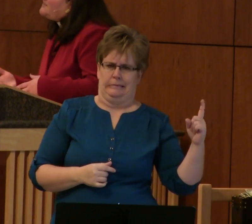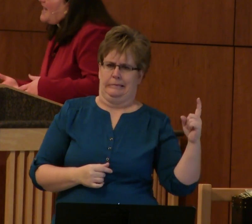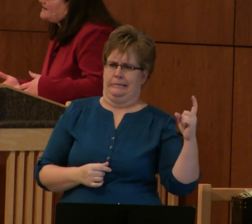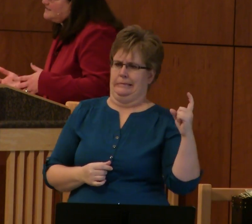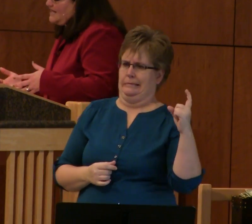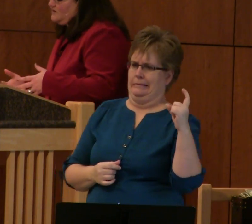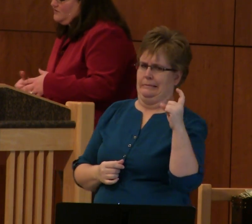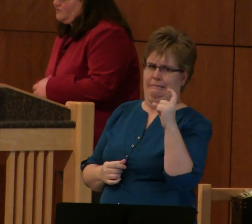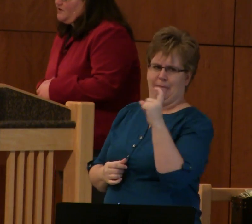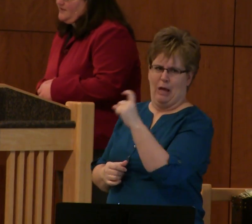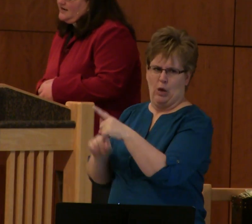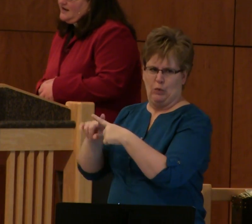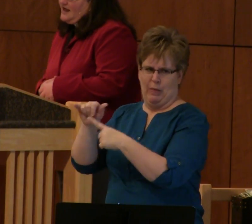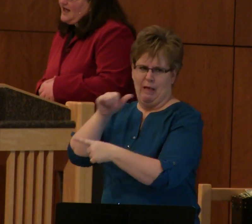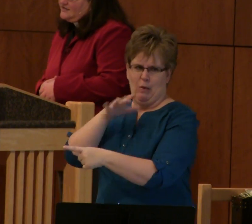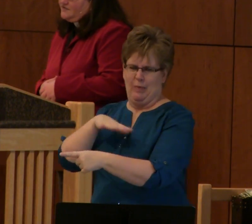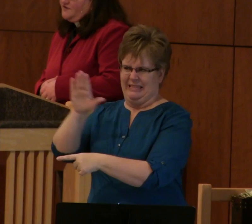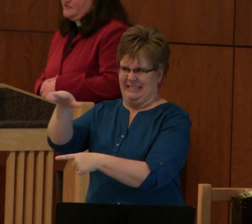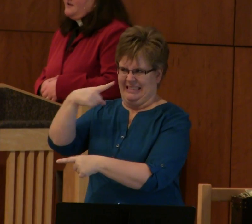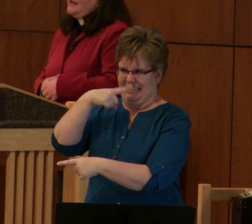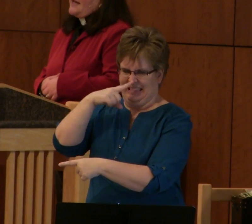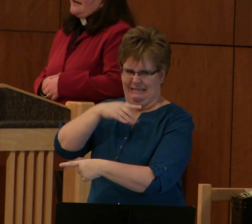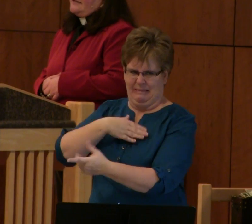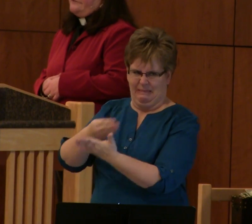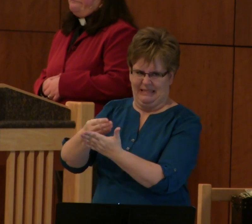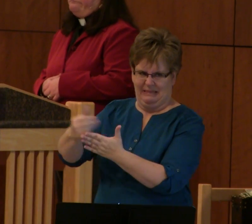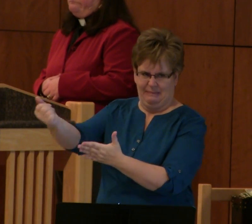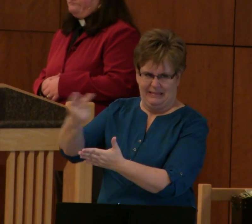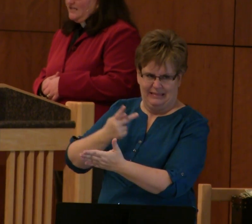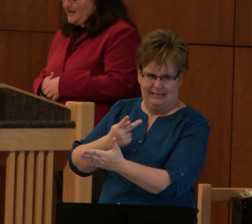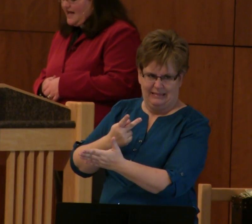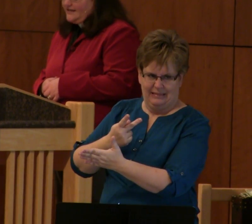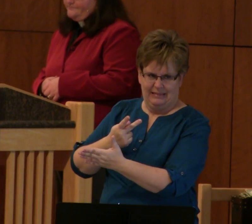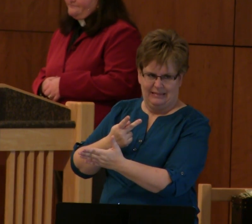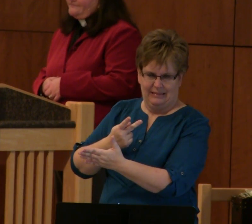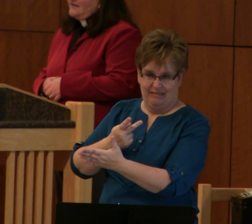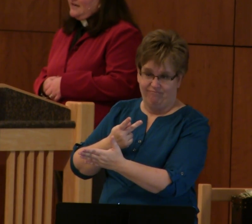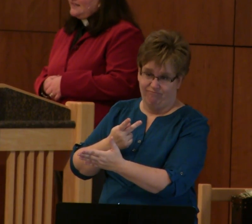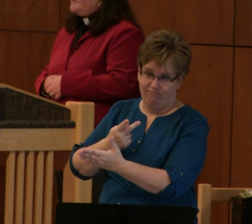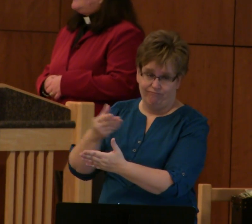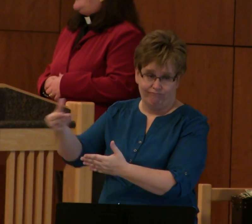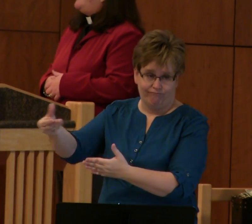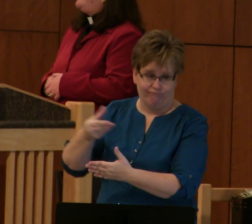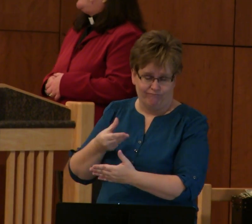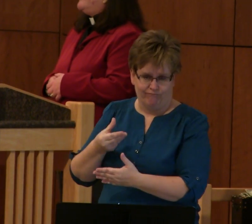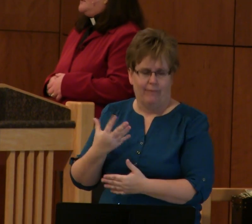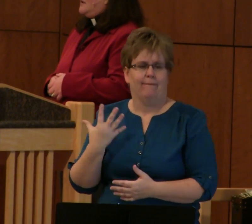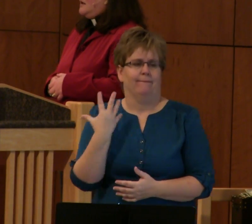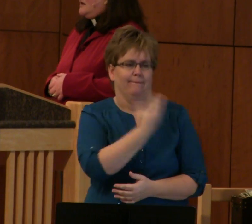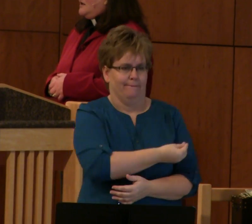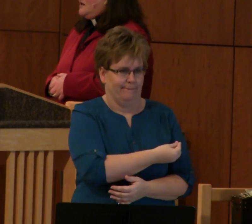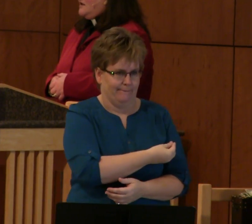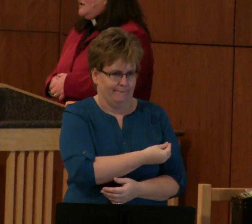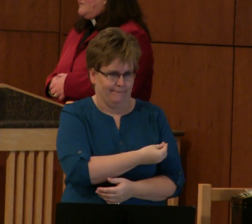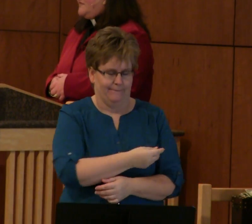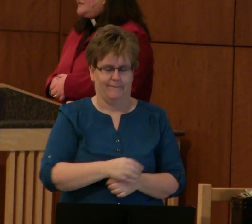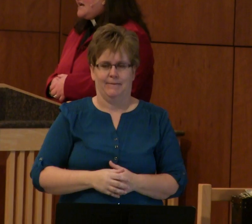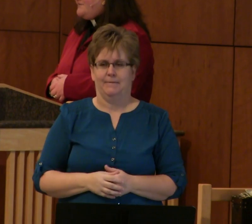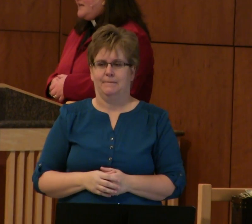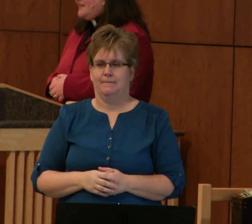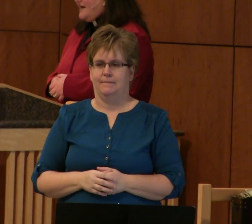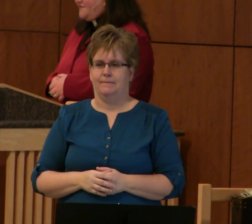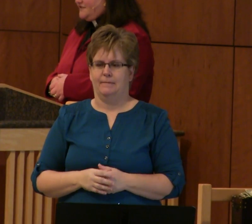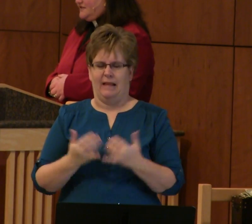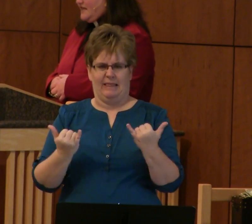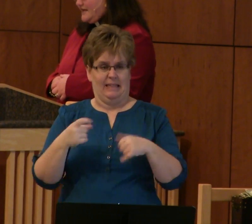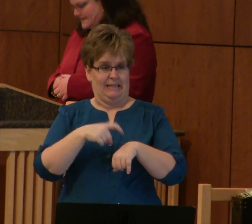he walked back to that old woman and asked for his money back. He got it, and he left again. But